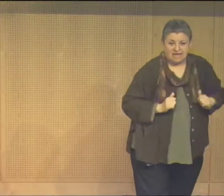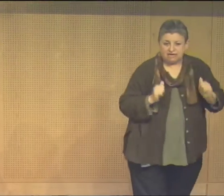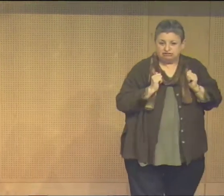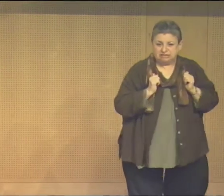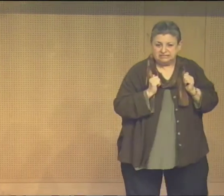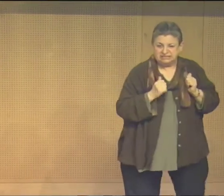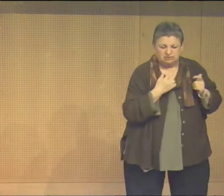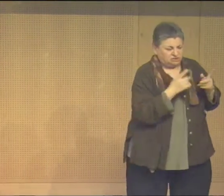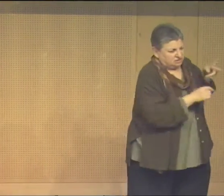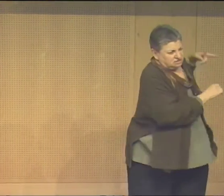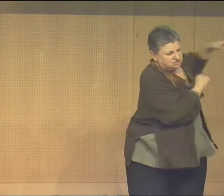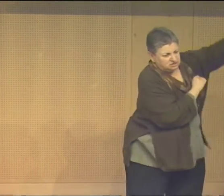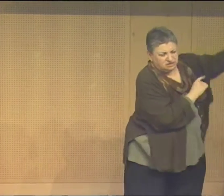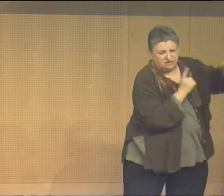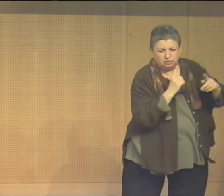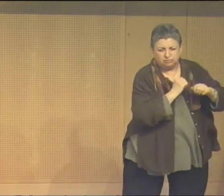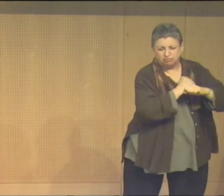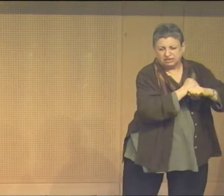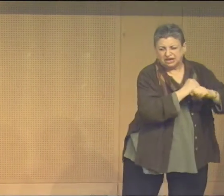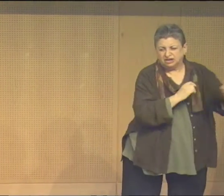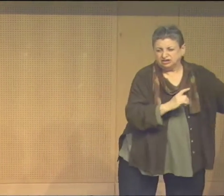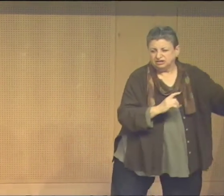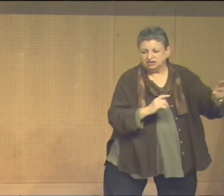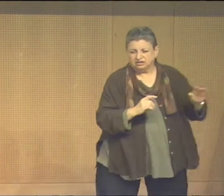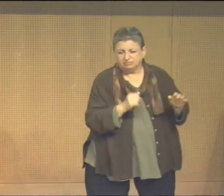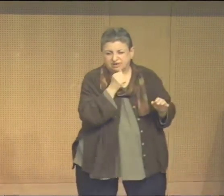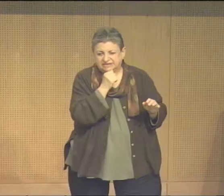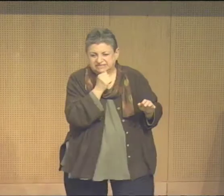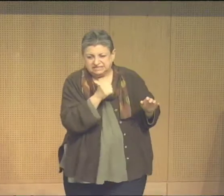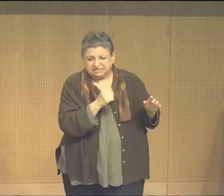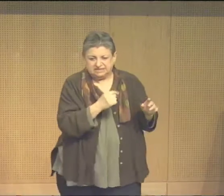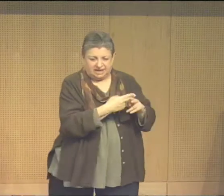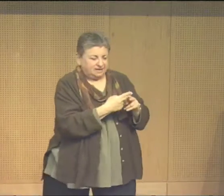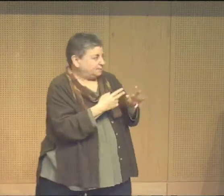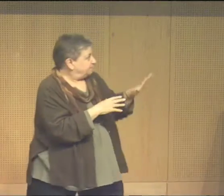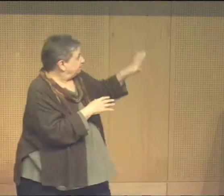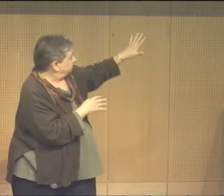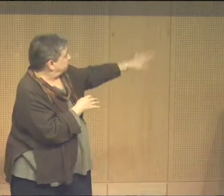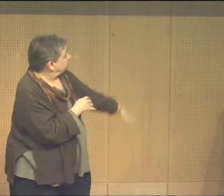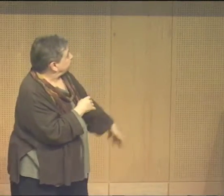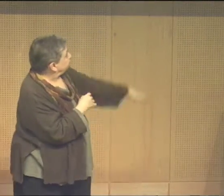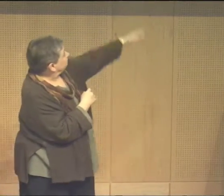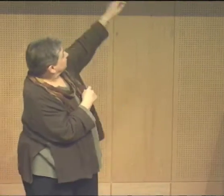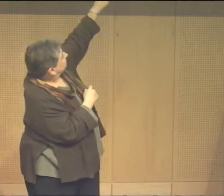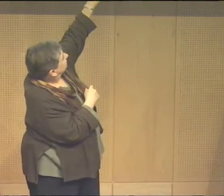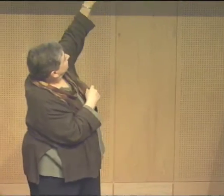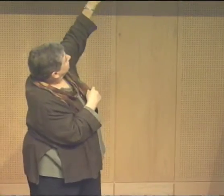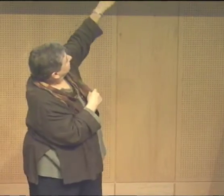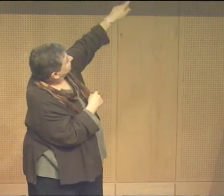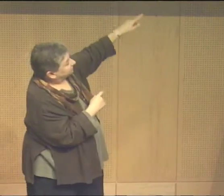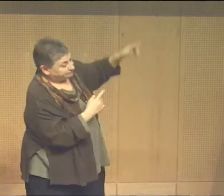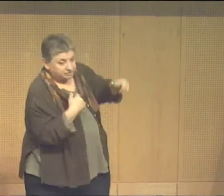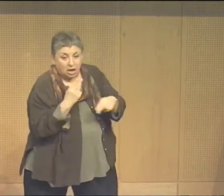down here I would put the address on the bottom but I don't want to show that now because I want to perfect her privacy